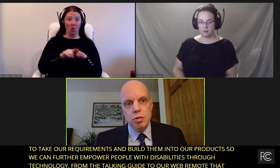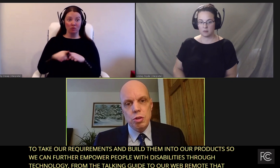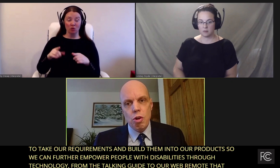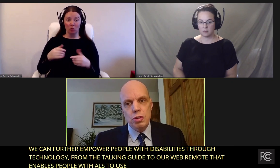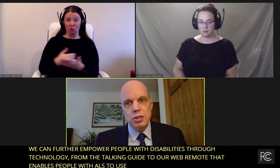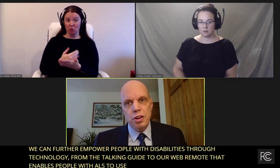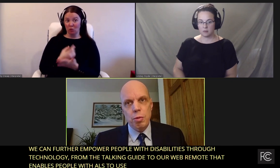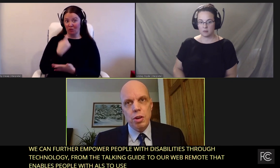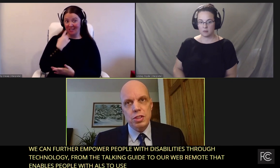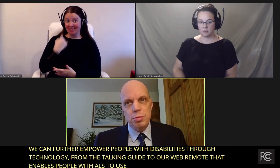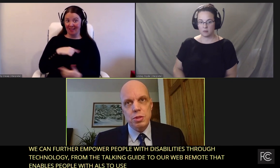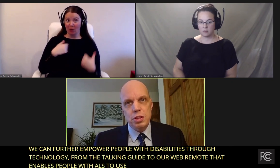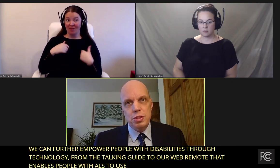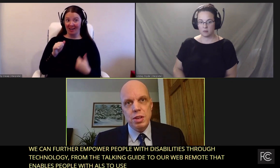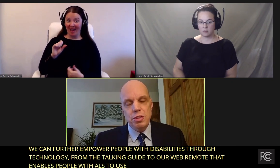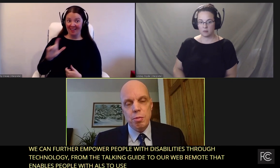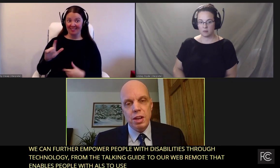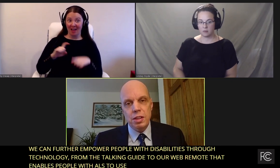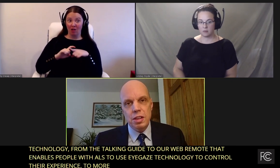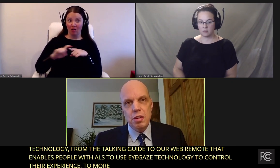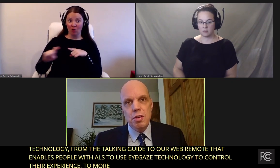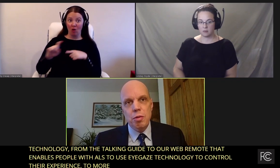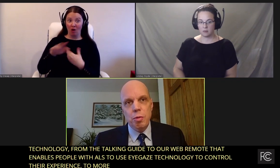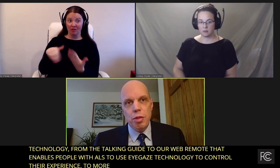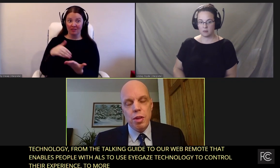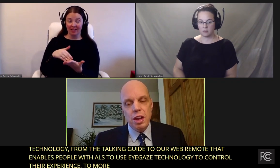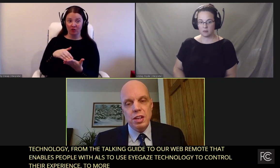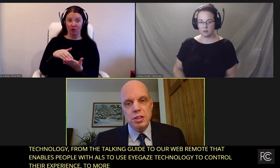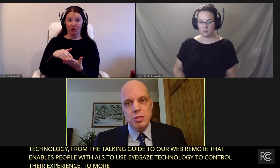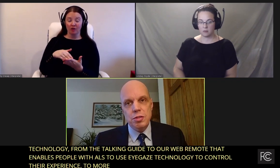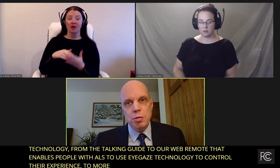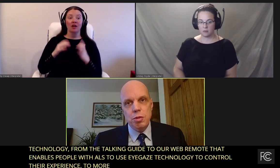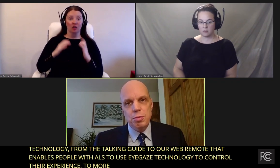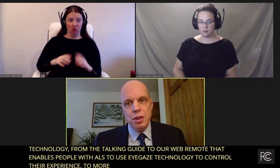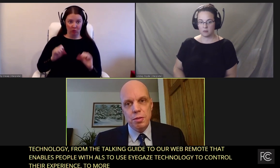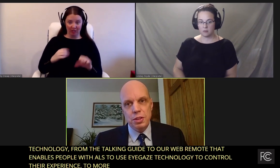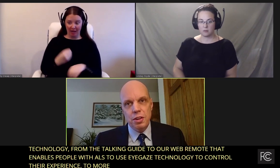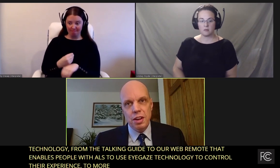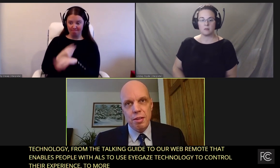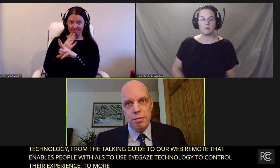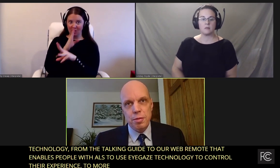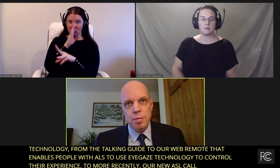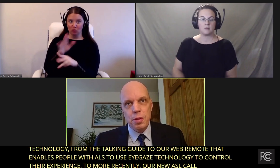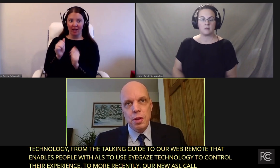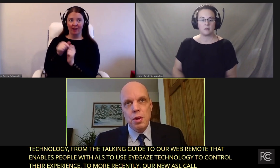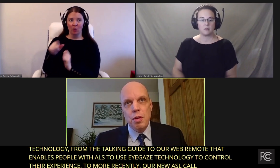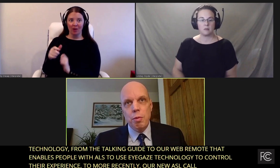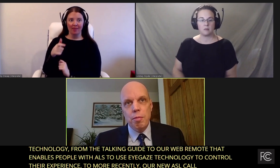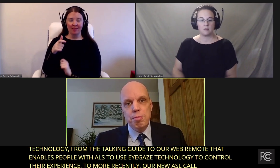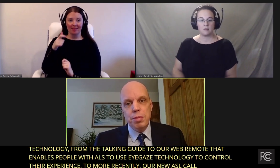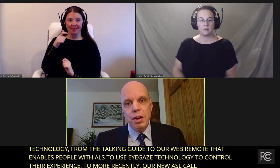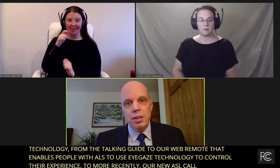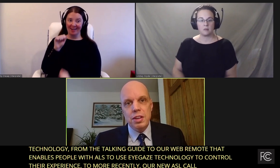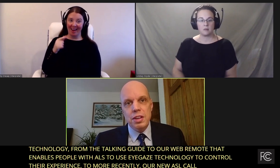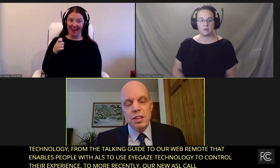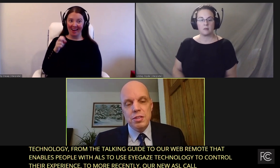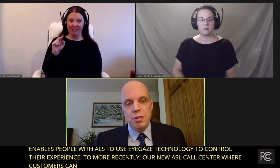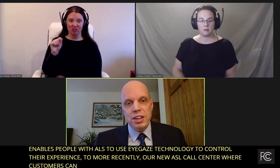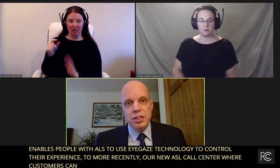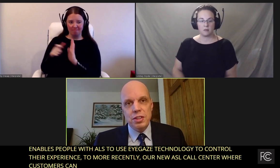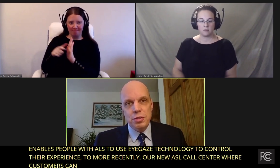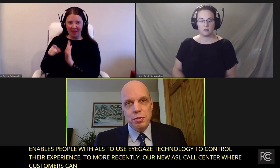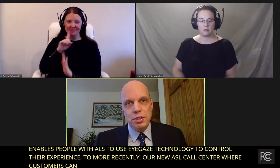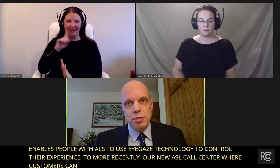call center where customers can speak directly with agents who themselves are deaf. We're barely